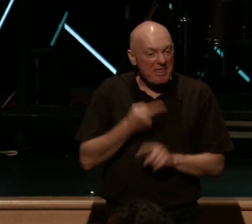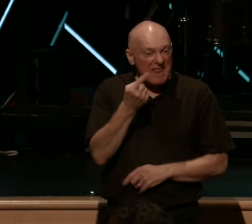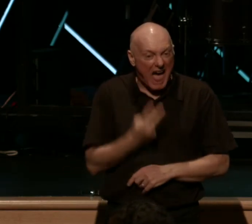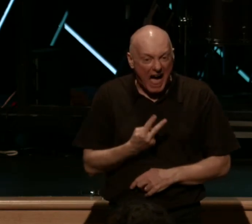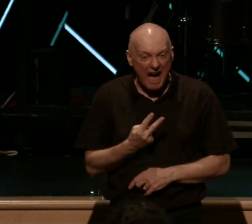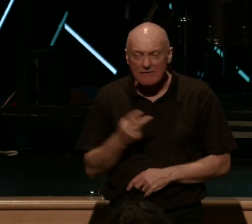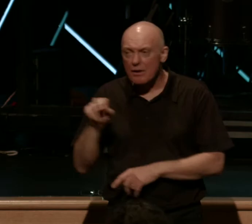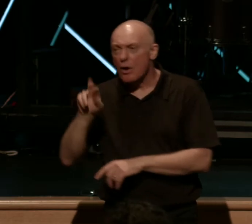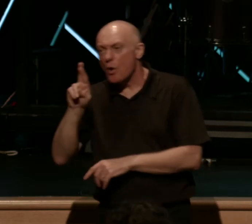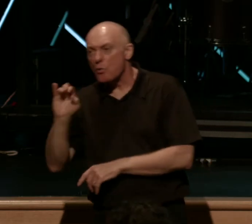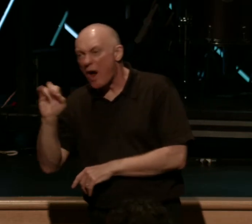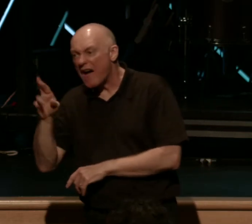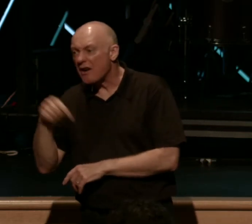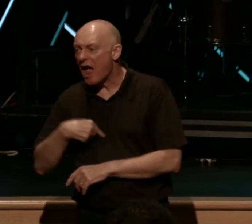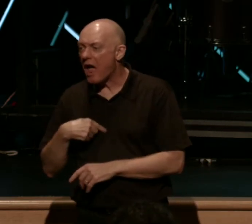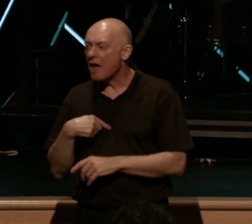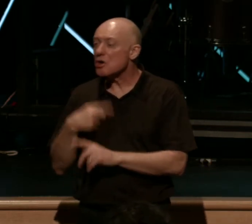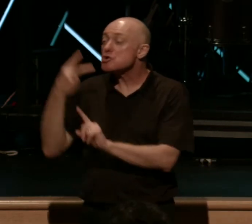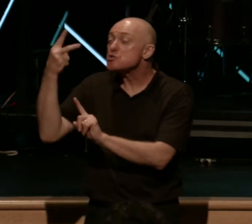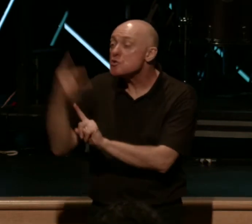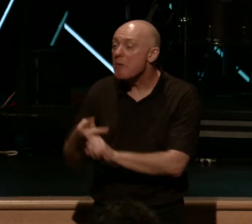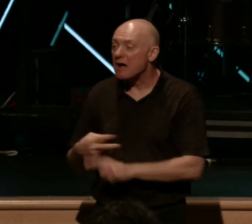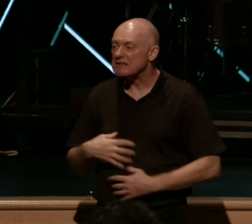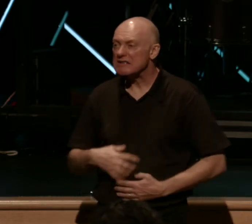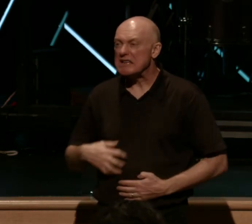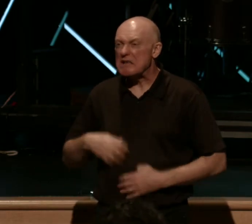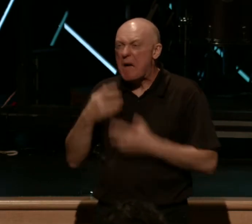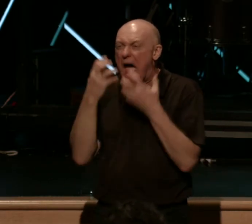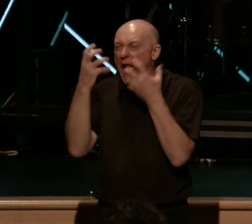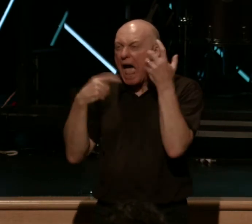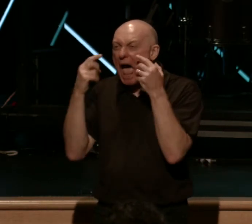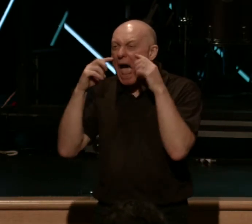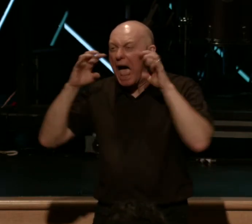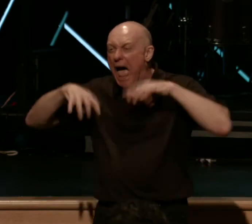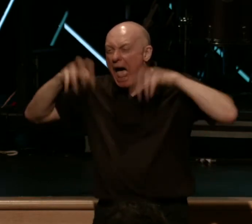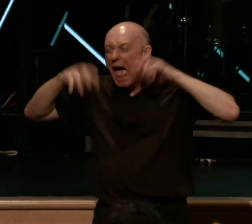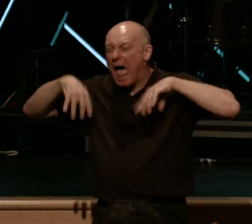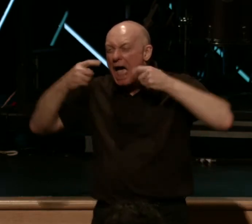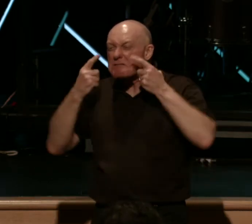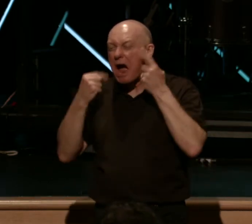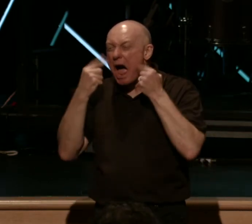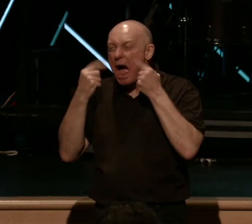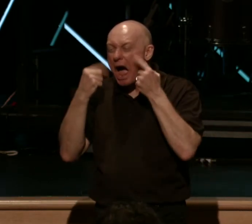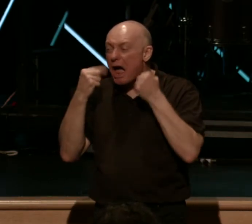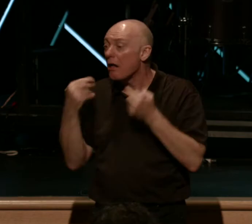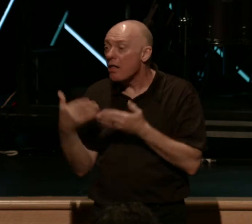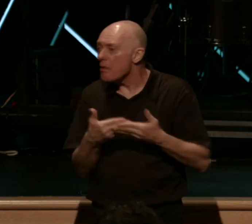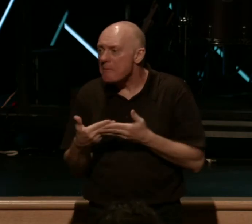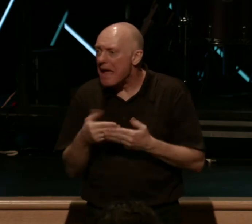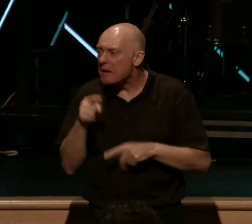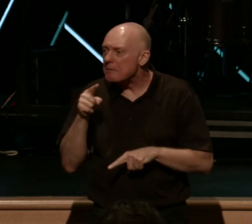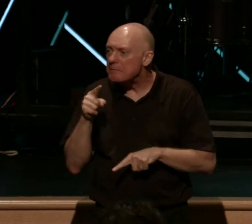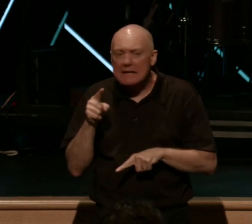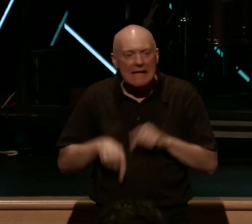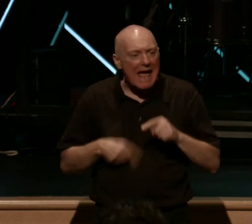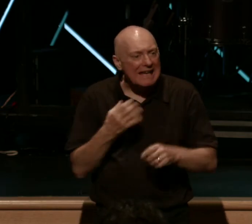Ryder had it nonstop for two months. And I'm not making this up. And what it is, is this. The baby cannot get satisfied or